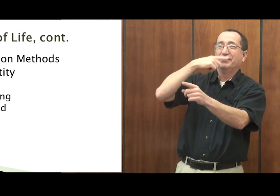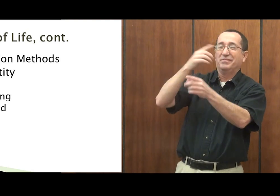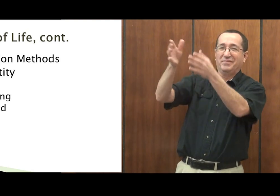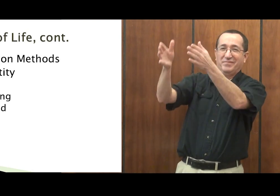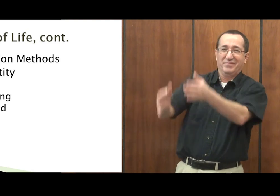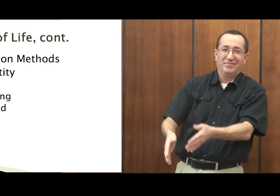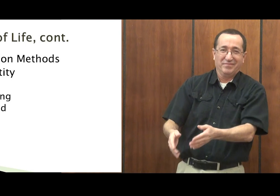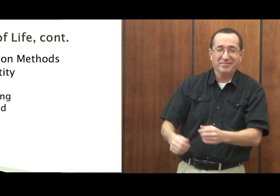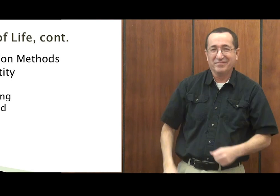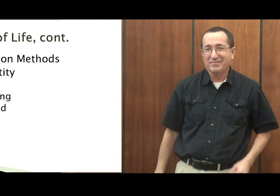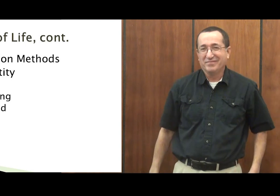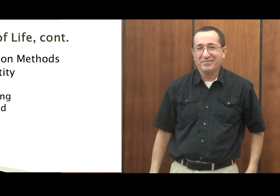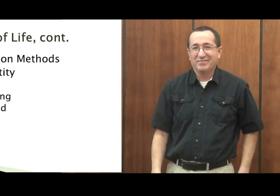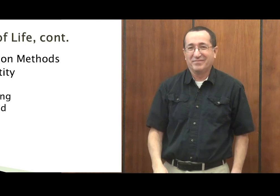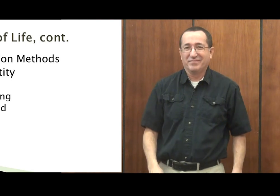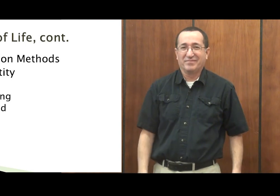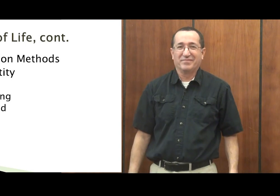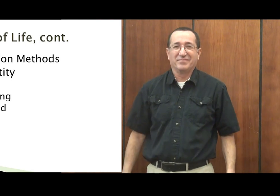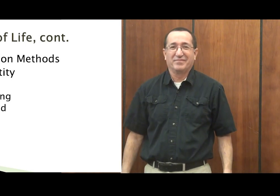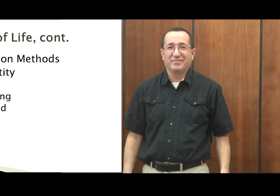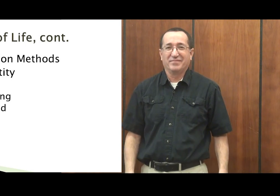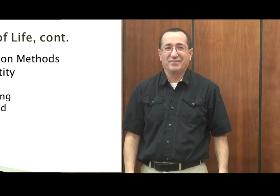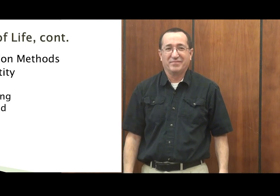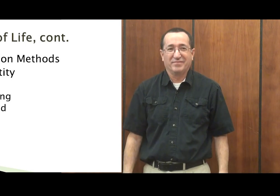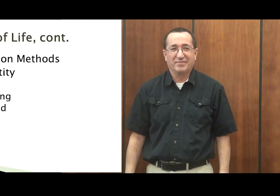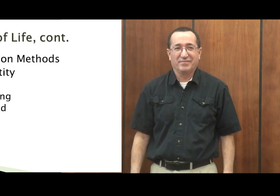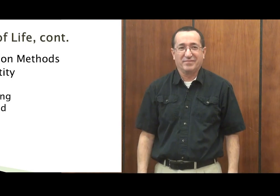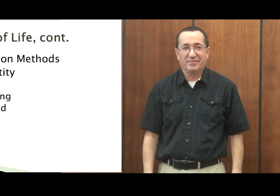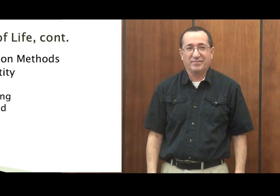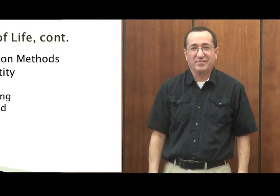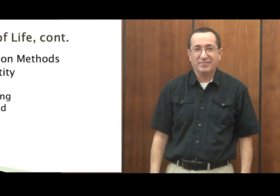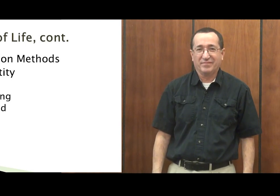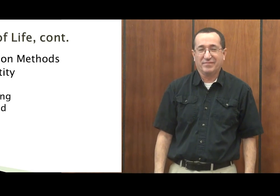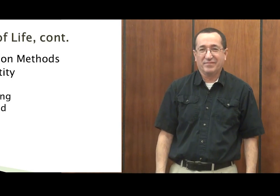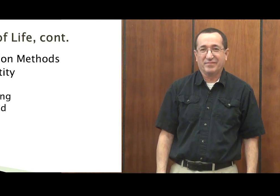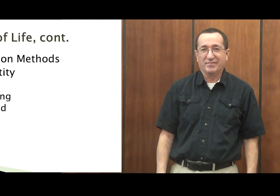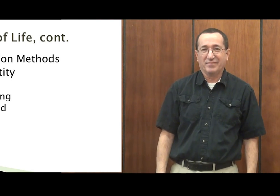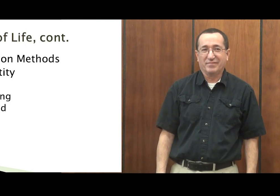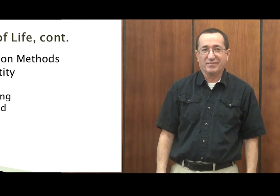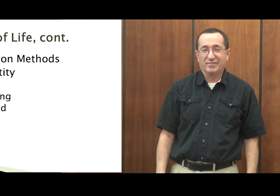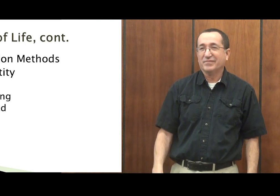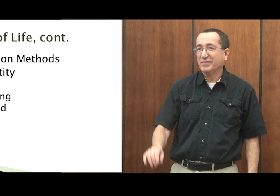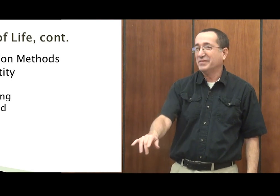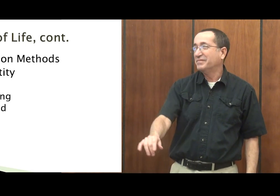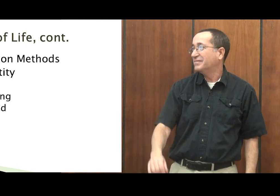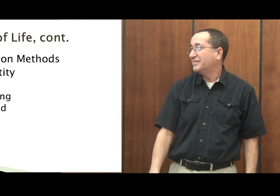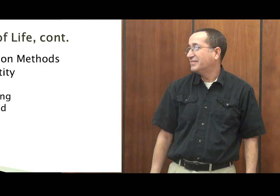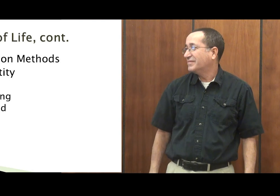people, we can call them deaf or hard of hearing. That's the way we term those. Next slide.